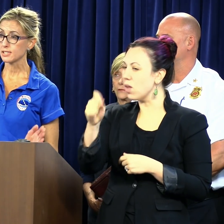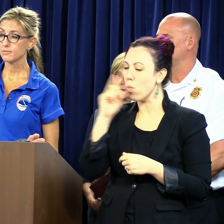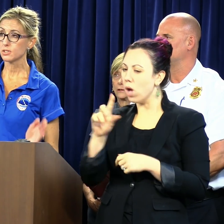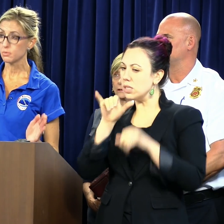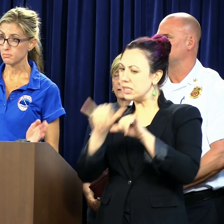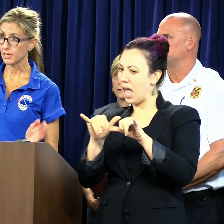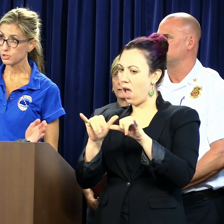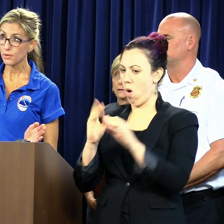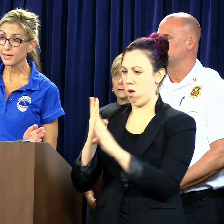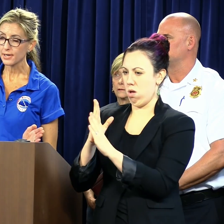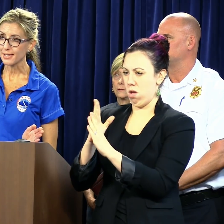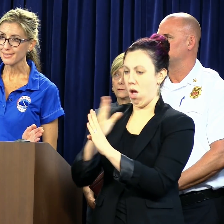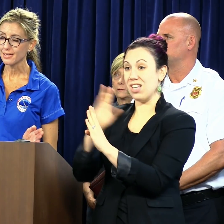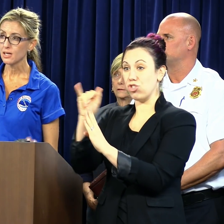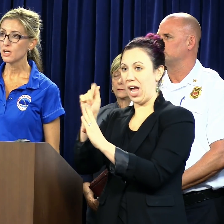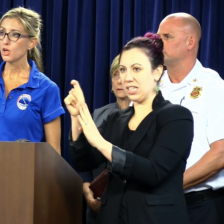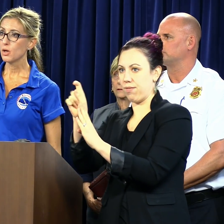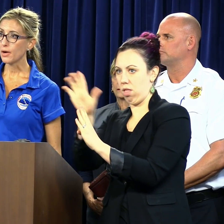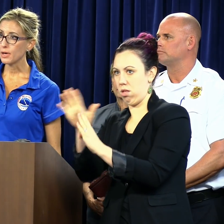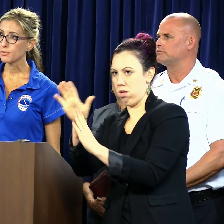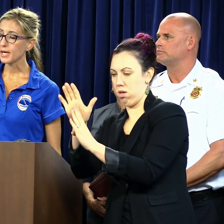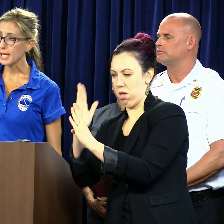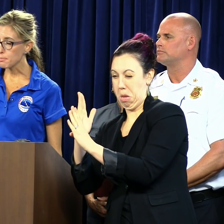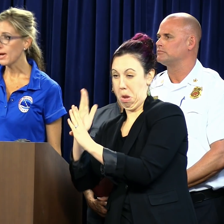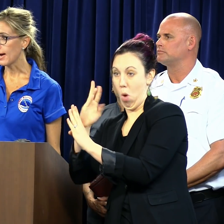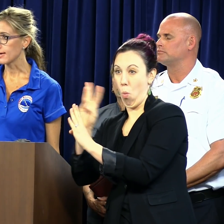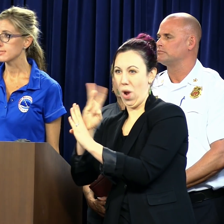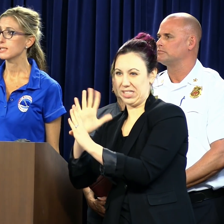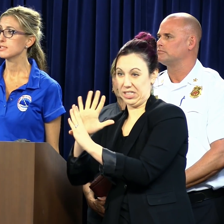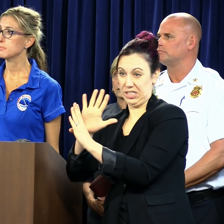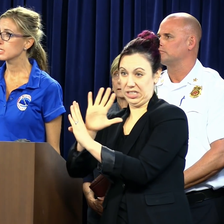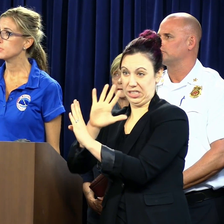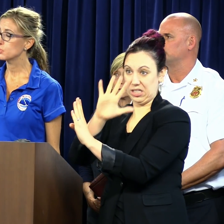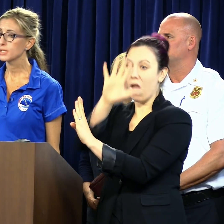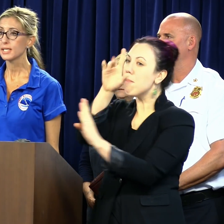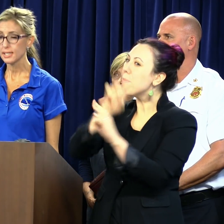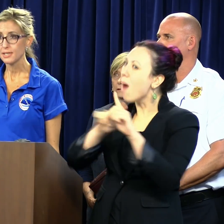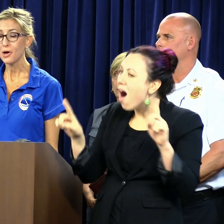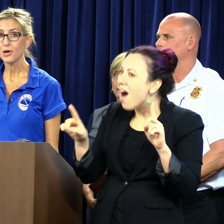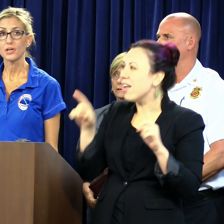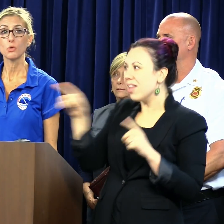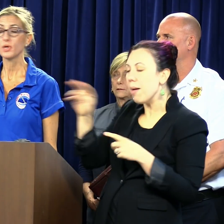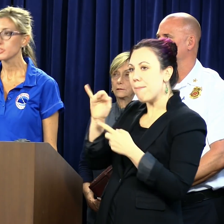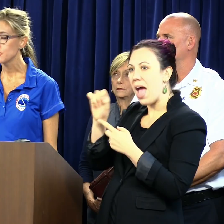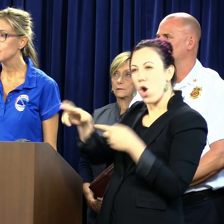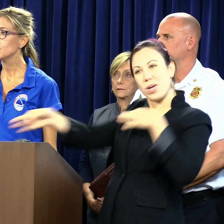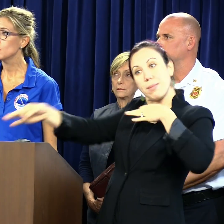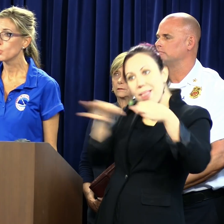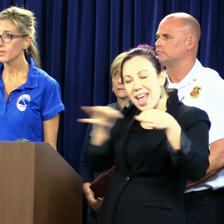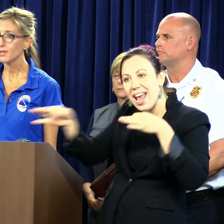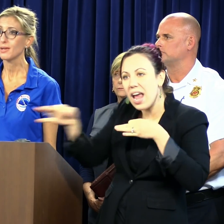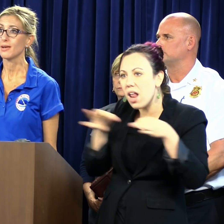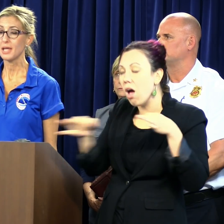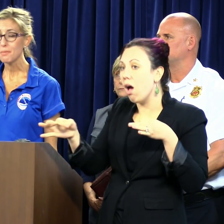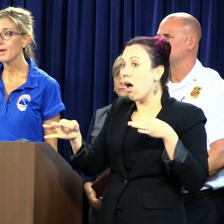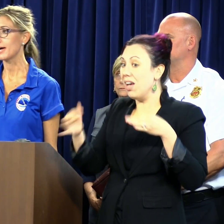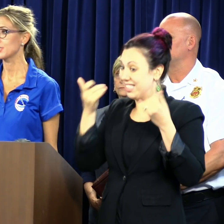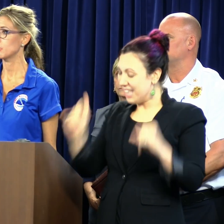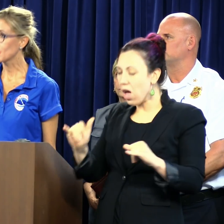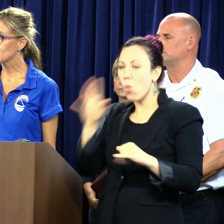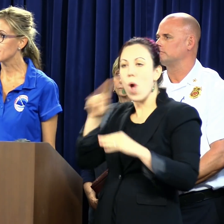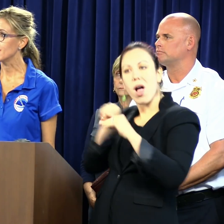of the Jacksonville metro area. However, impacts, and as the mayor was really hitting hard, we are still within